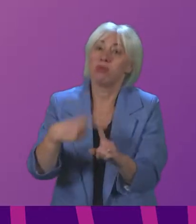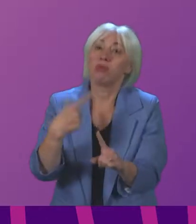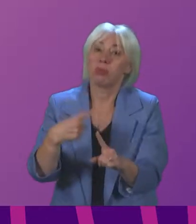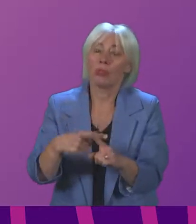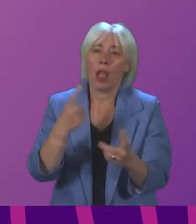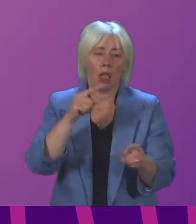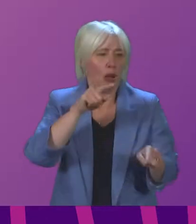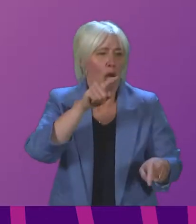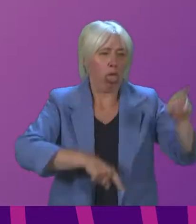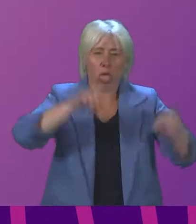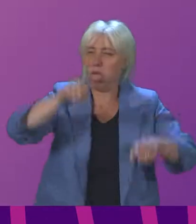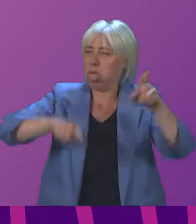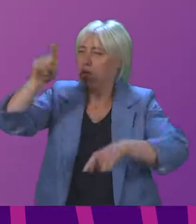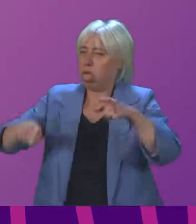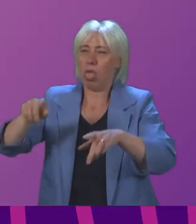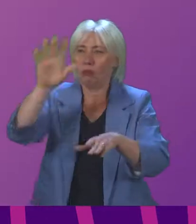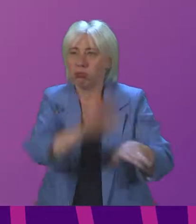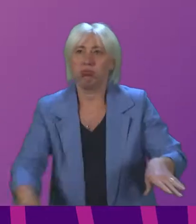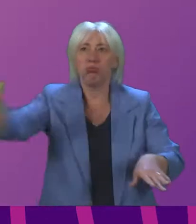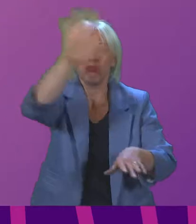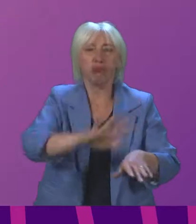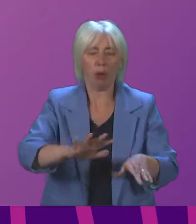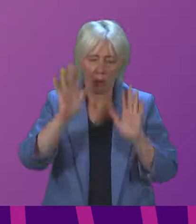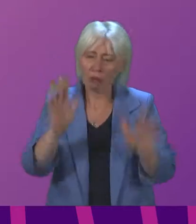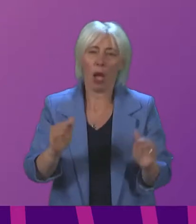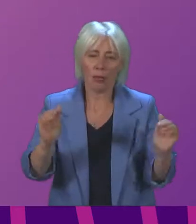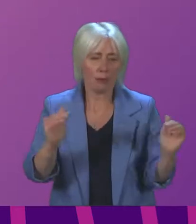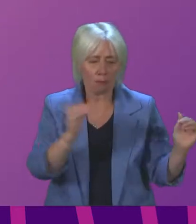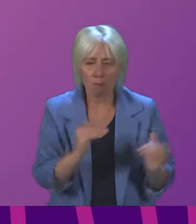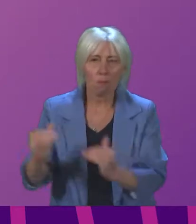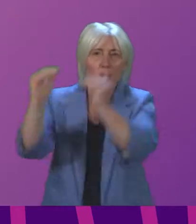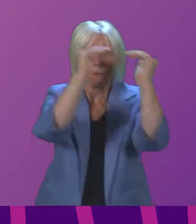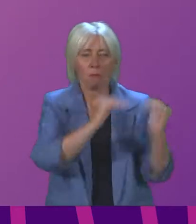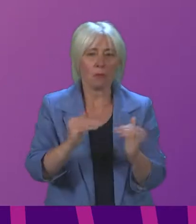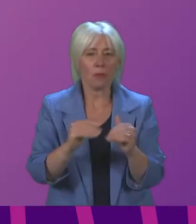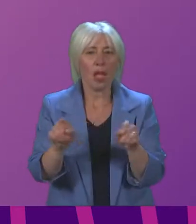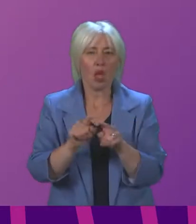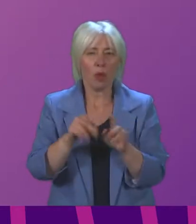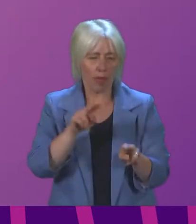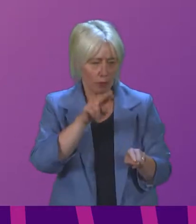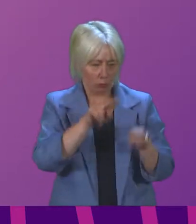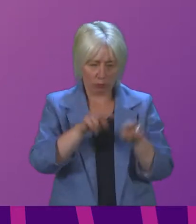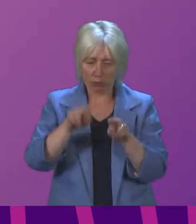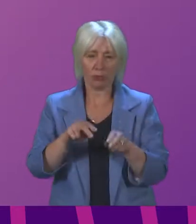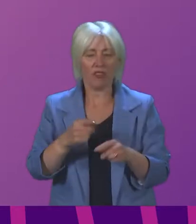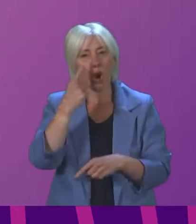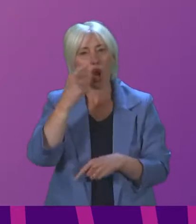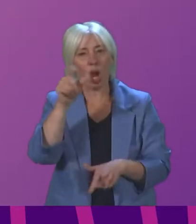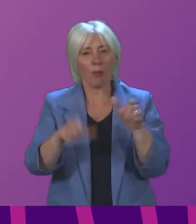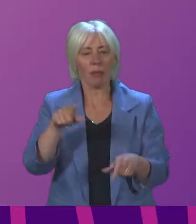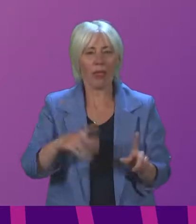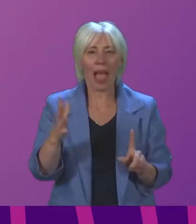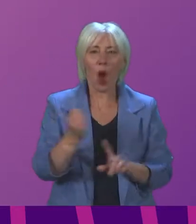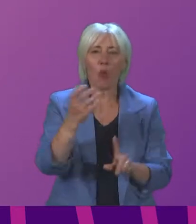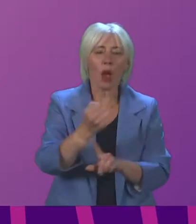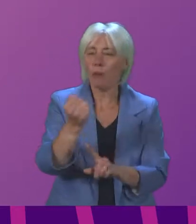inconsistency across the country, and that we must start properly measuring our young people's outcomes, not just by